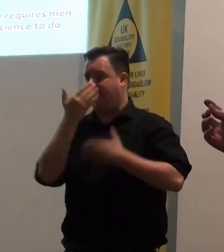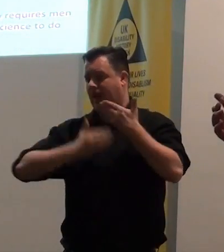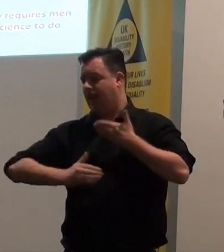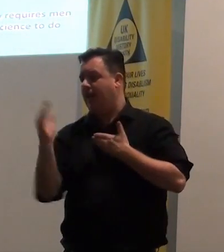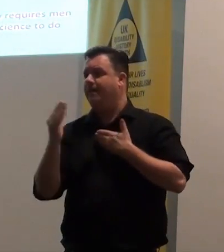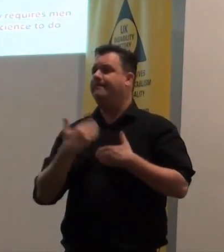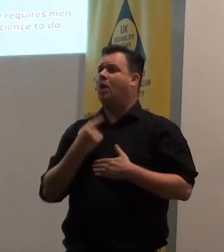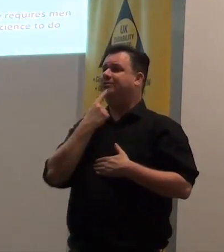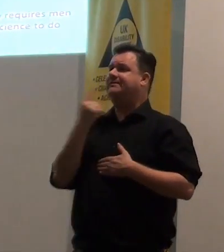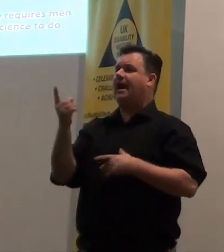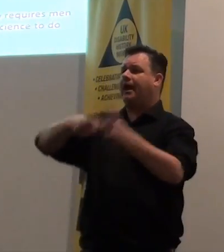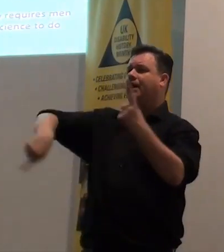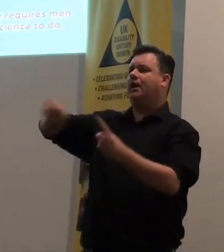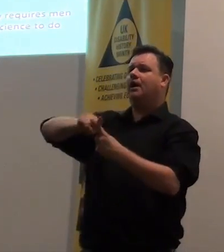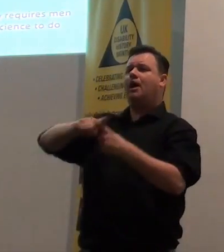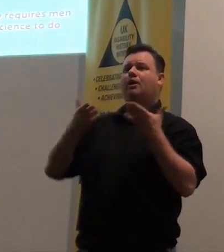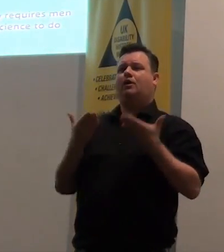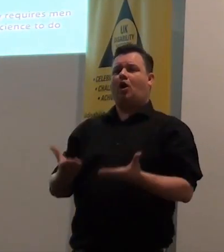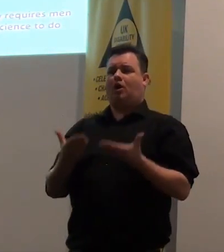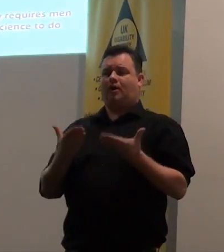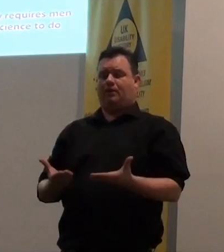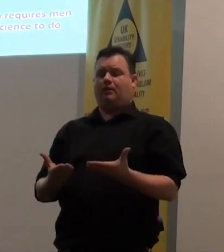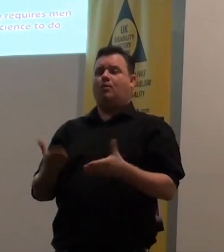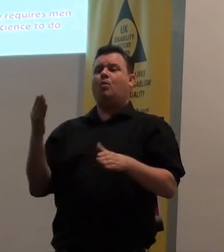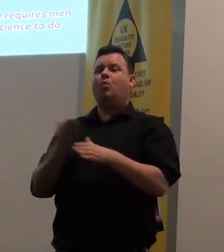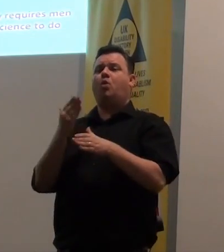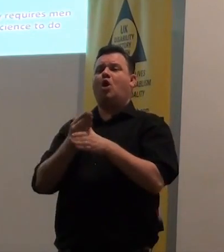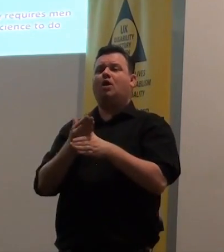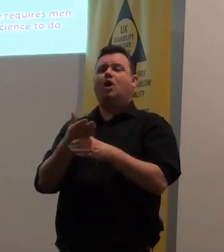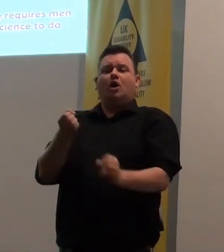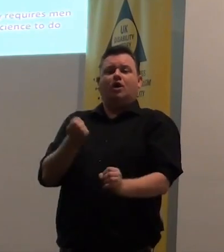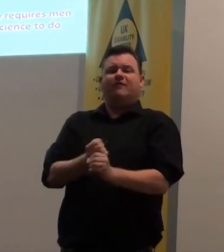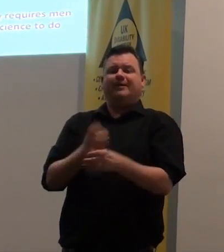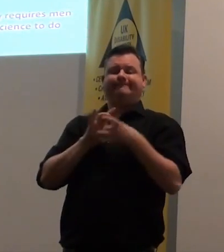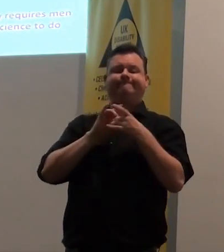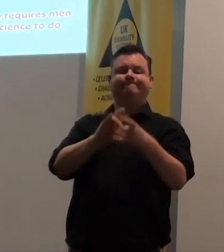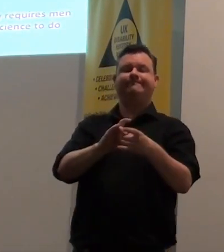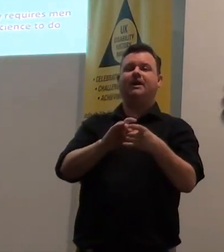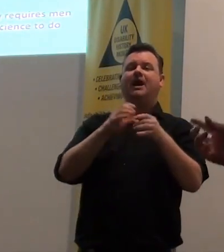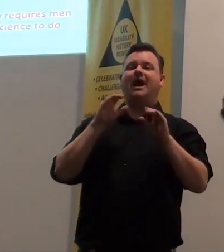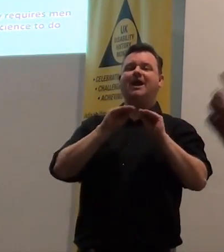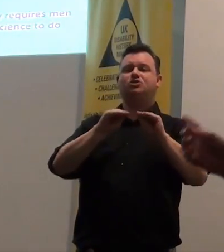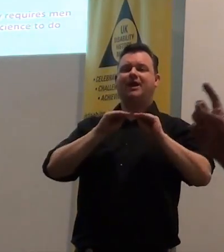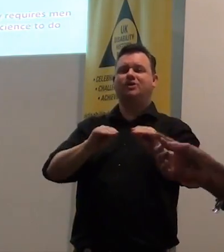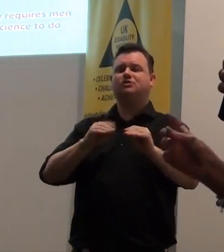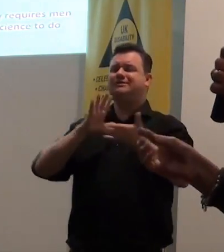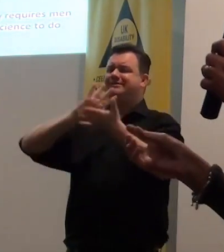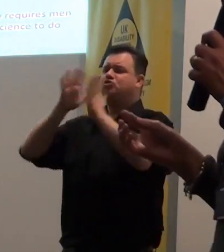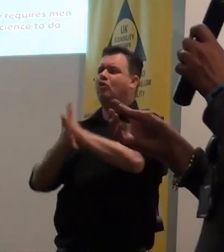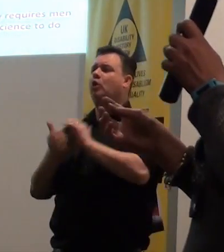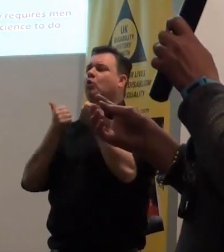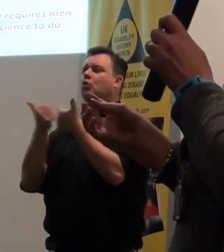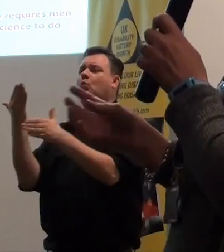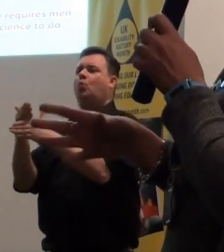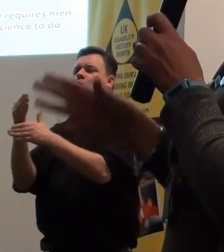say to you is that the current work that this government is doing in education is destroying some of the very good work